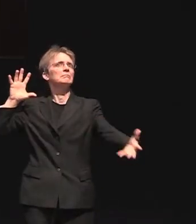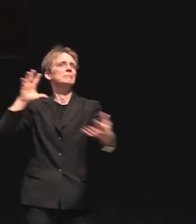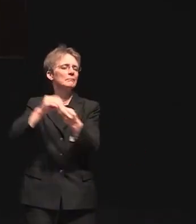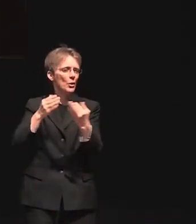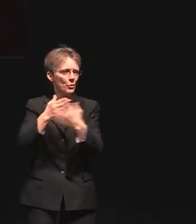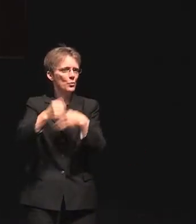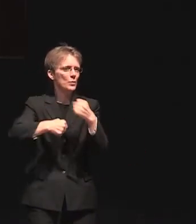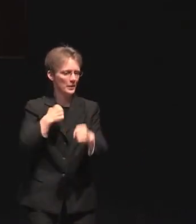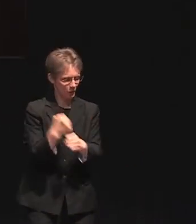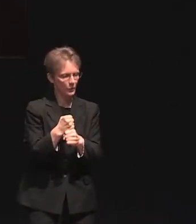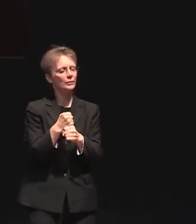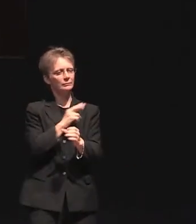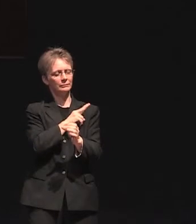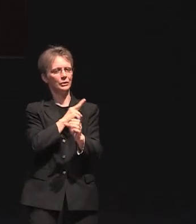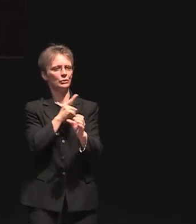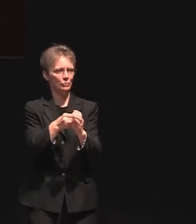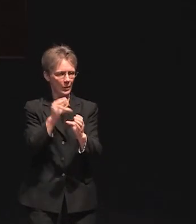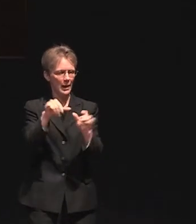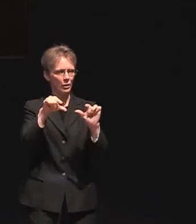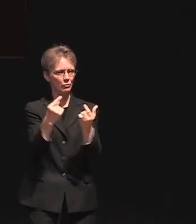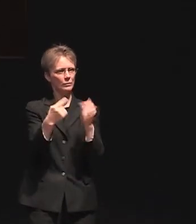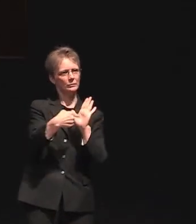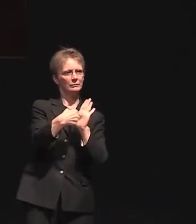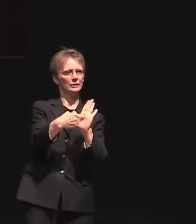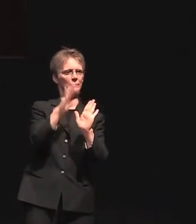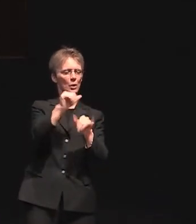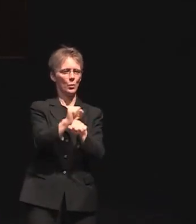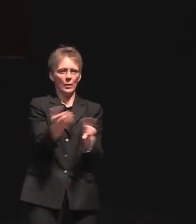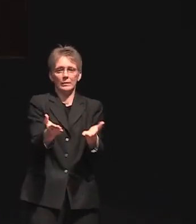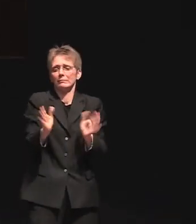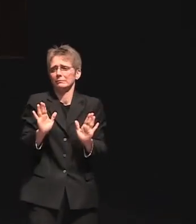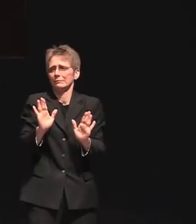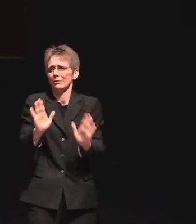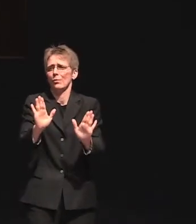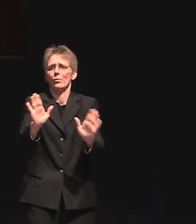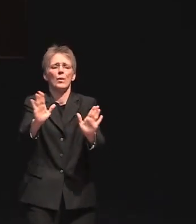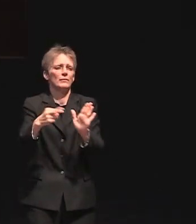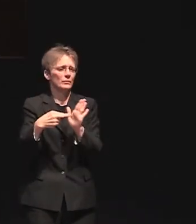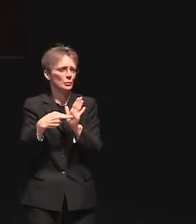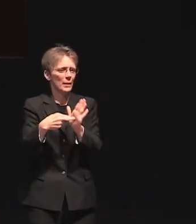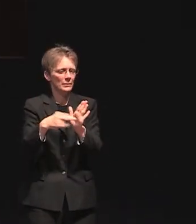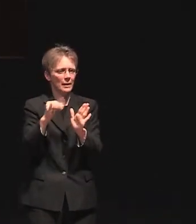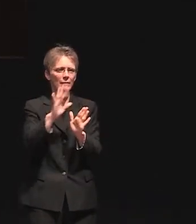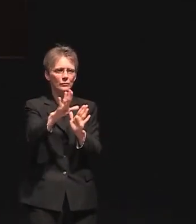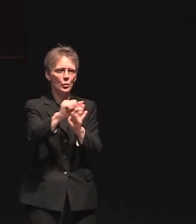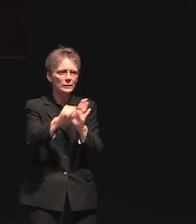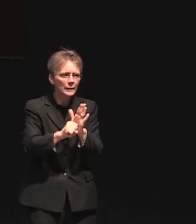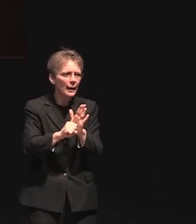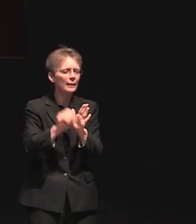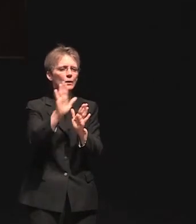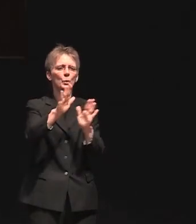work displayed here at the Capitol and you are such a wonderful tremendous representation of your states and your